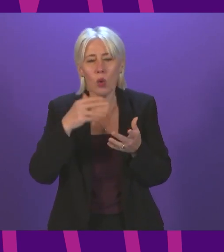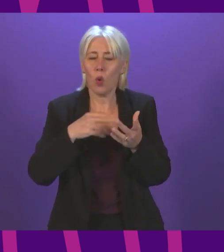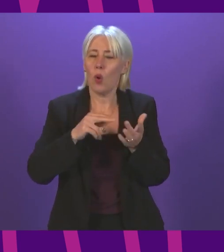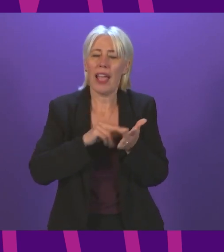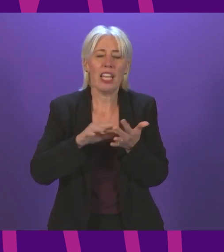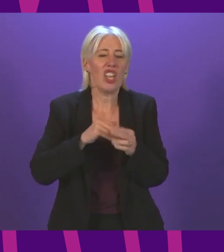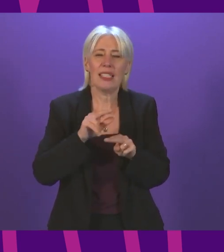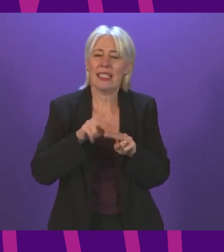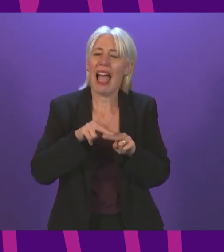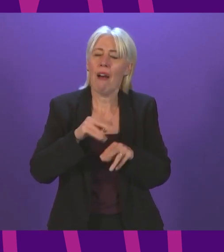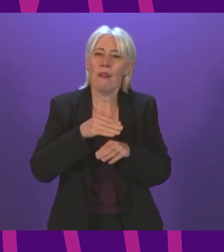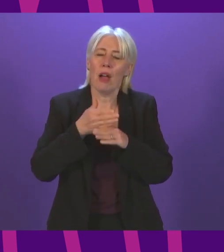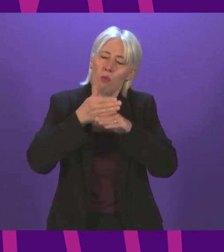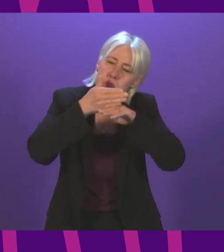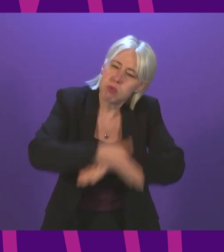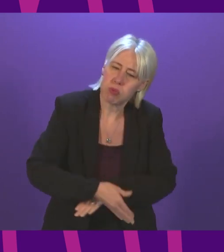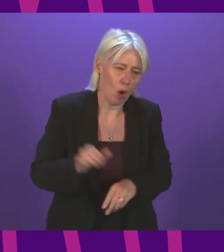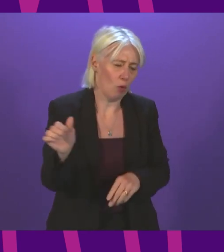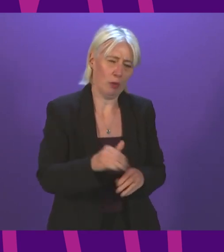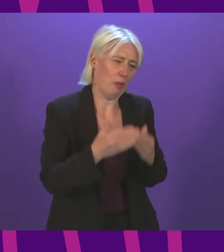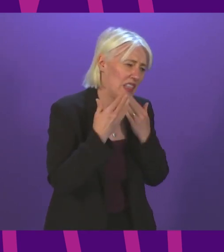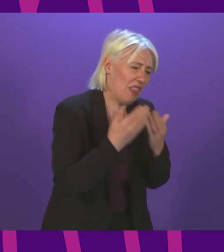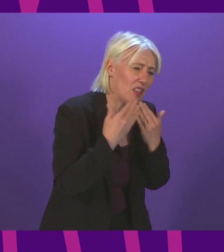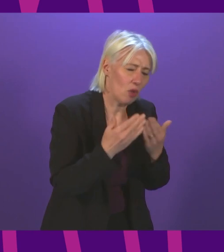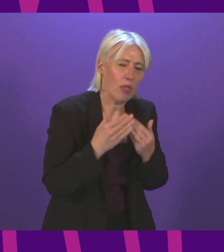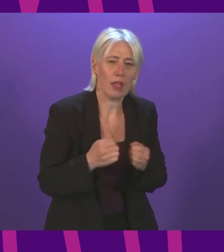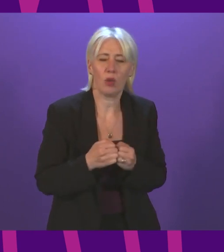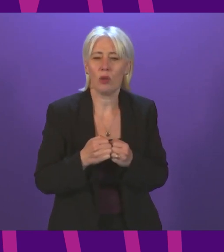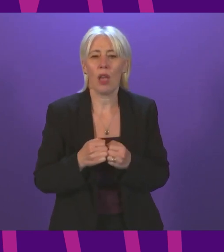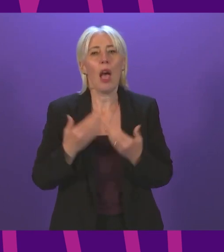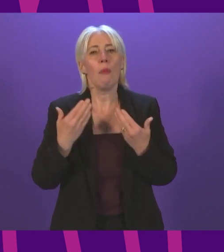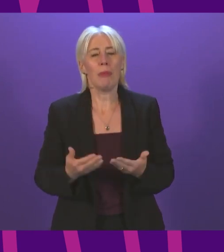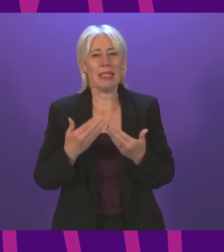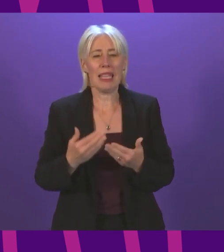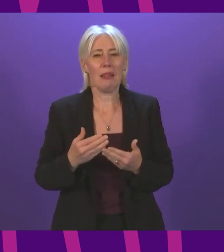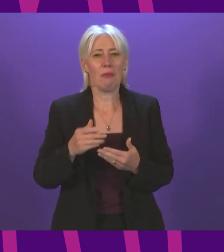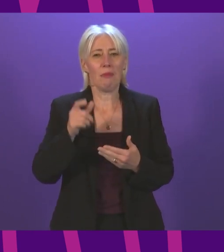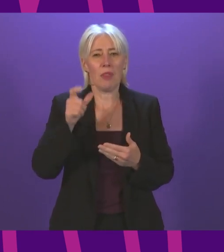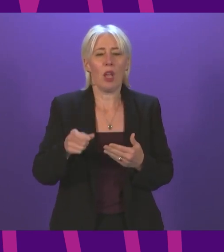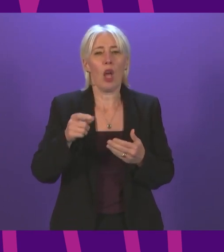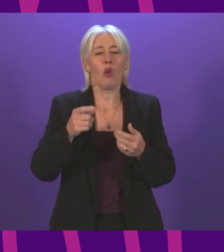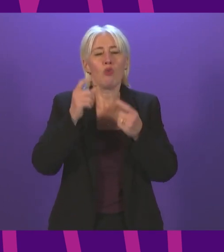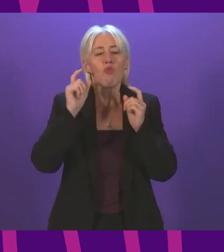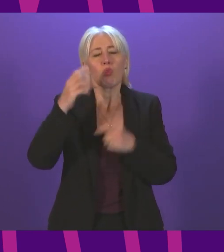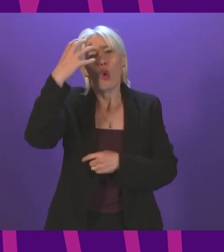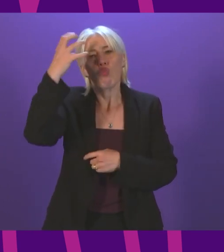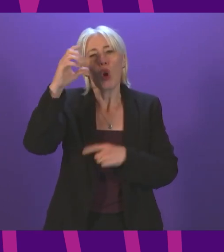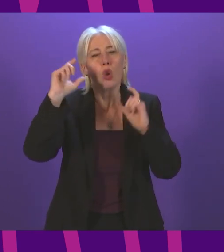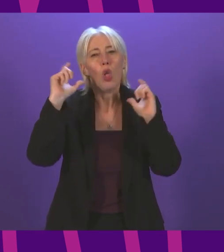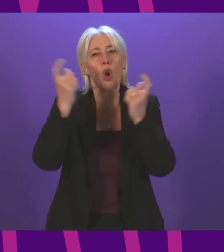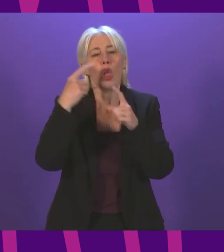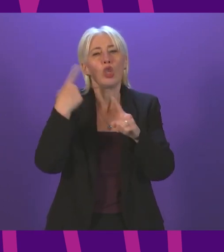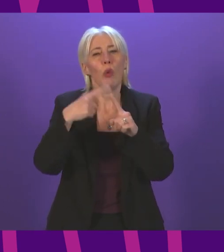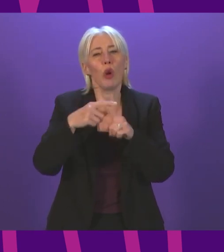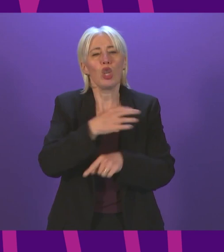NHS staff who deserve our thanks. And just this morning, John Thompson of the Royal College of Emergency Medicine said that the